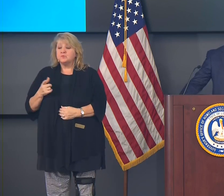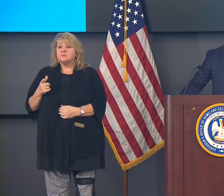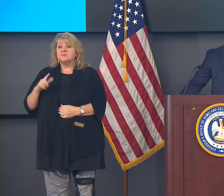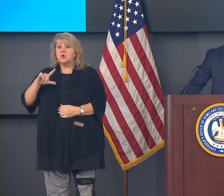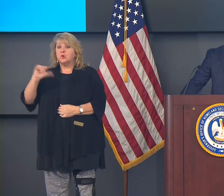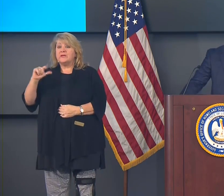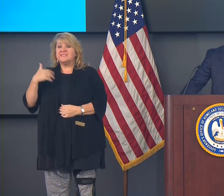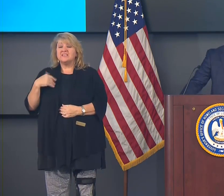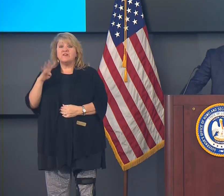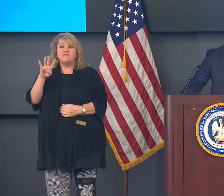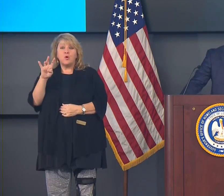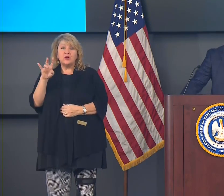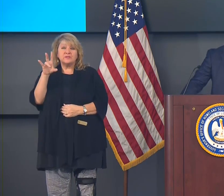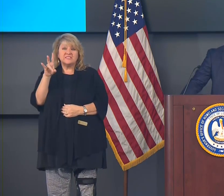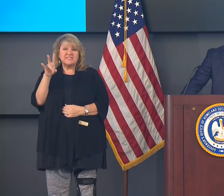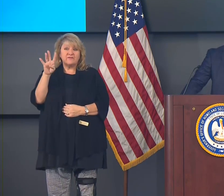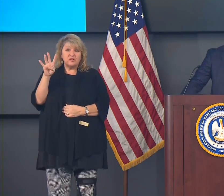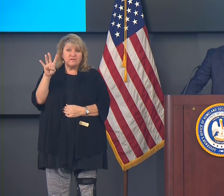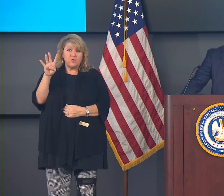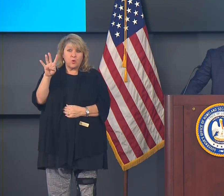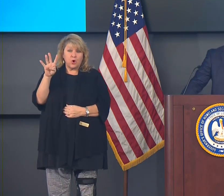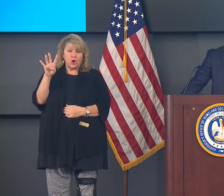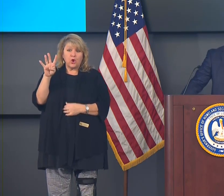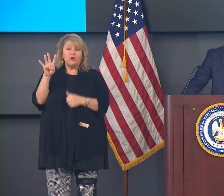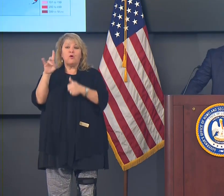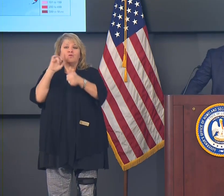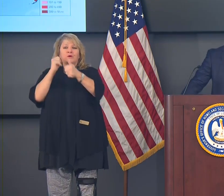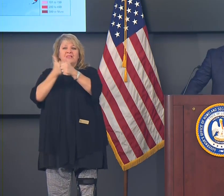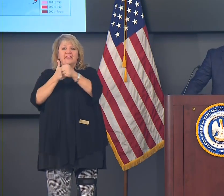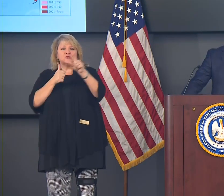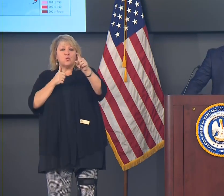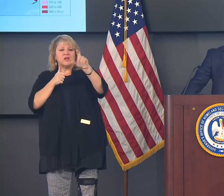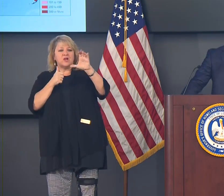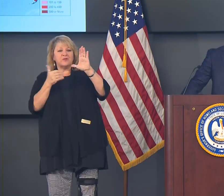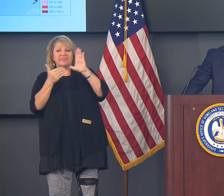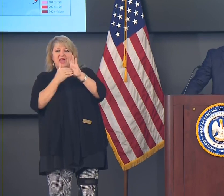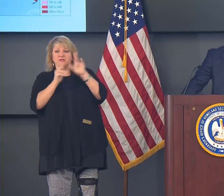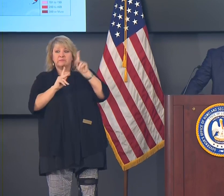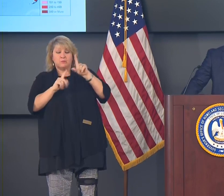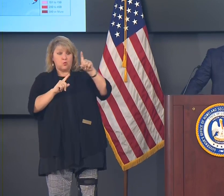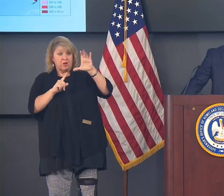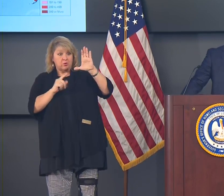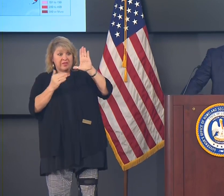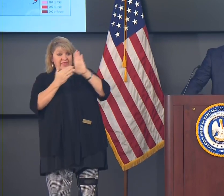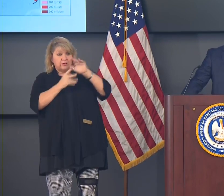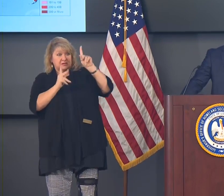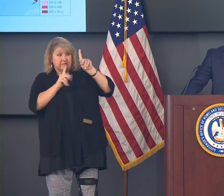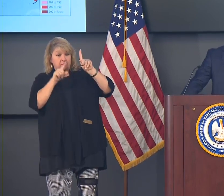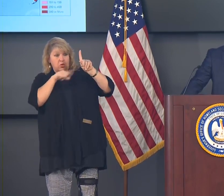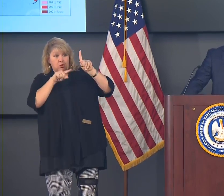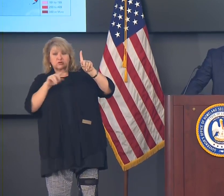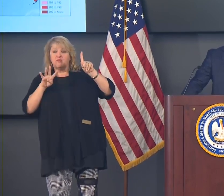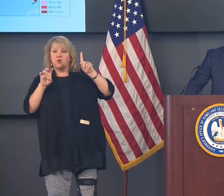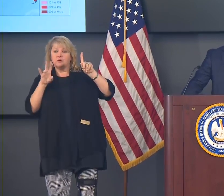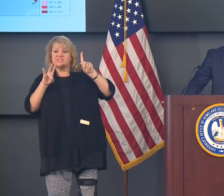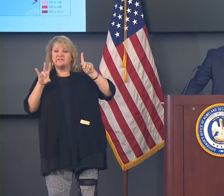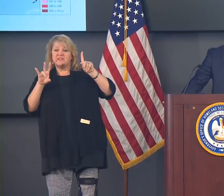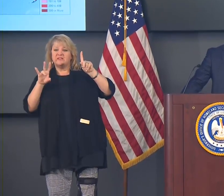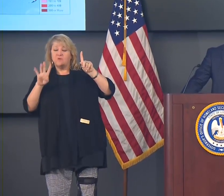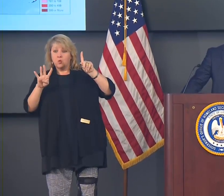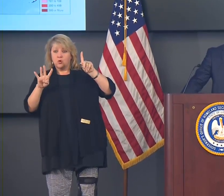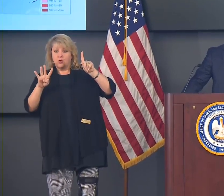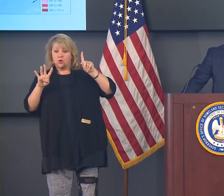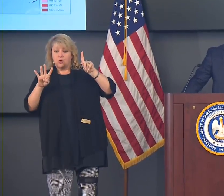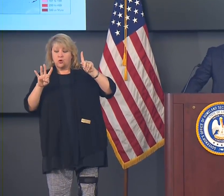has 474 new cases per 100,000 people. So that's 474 per